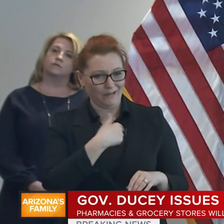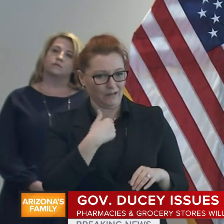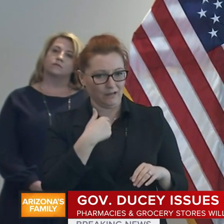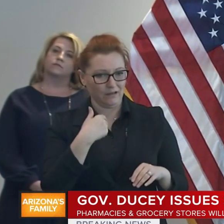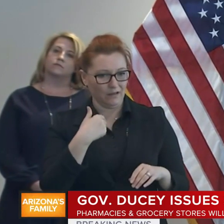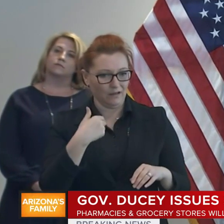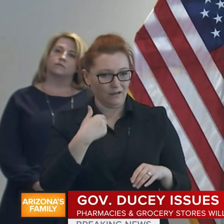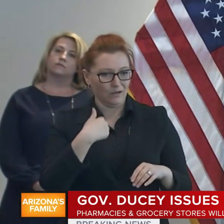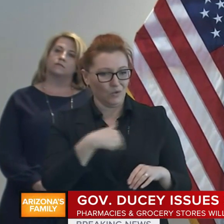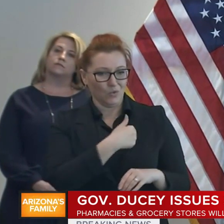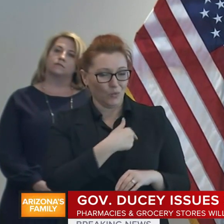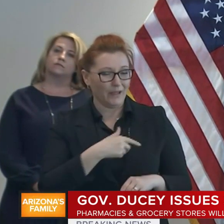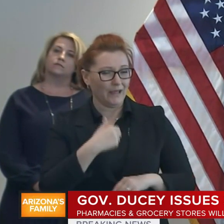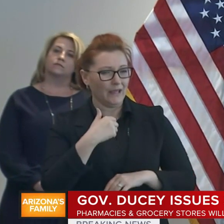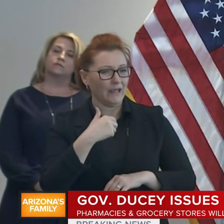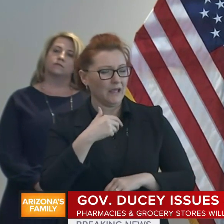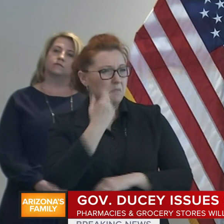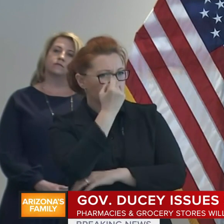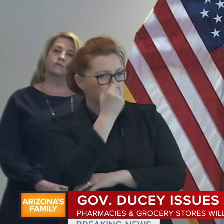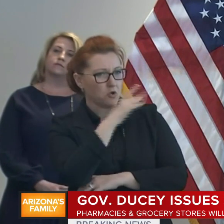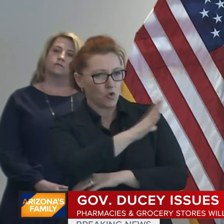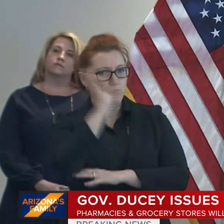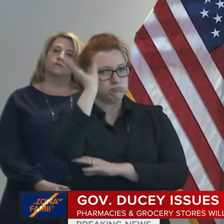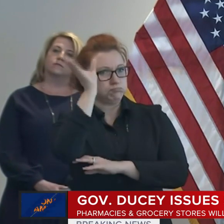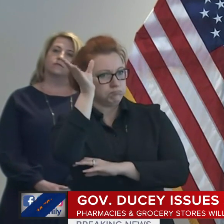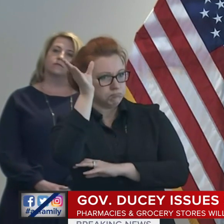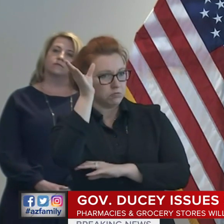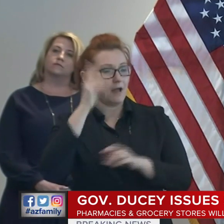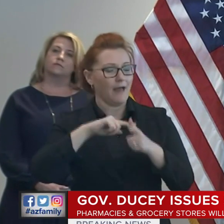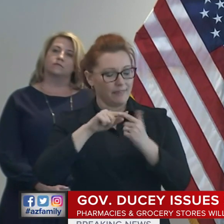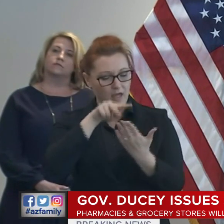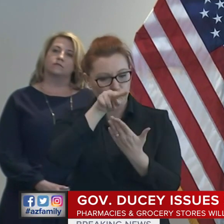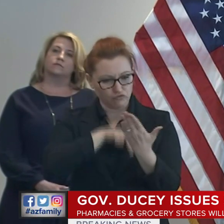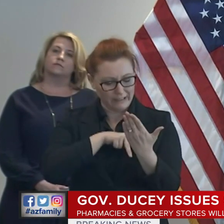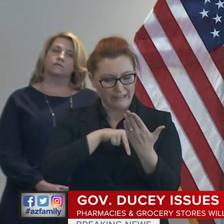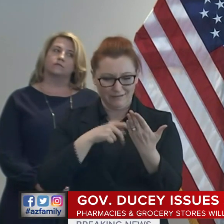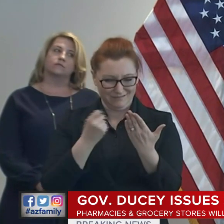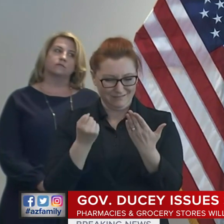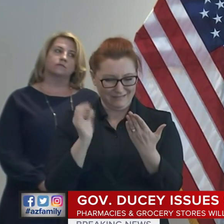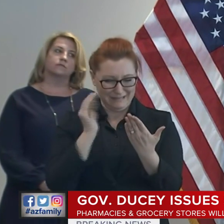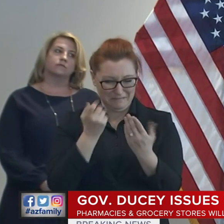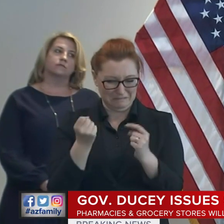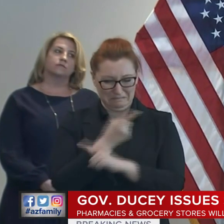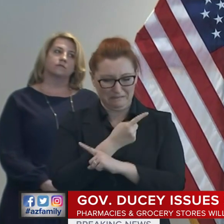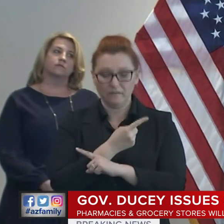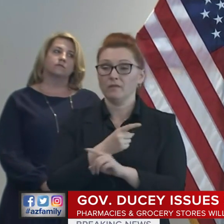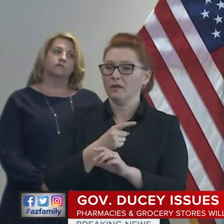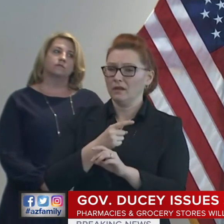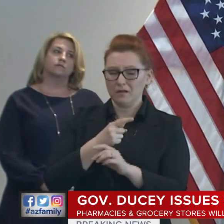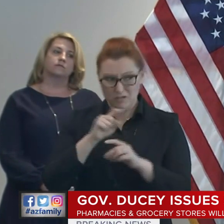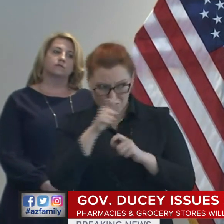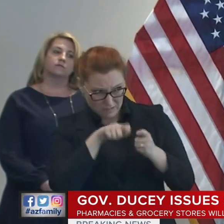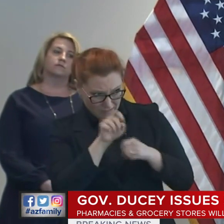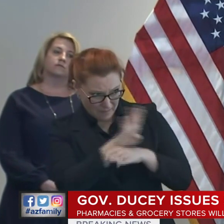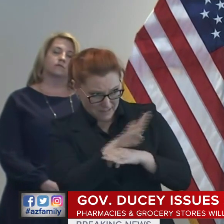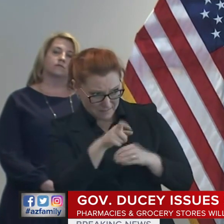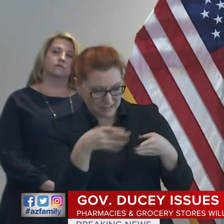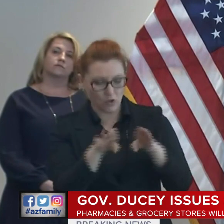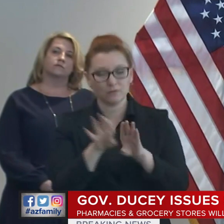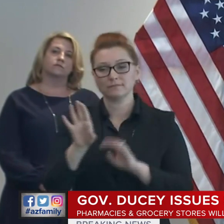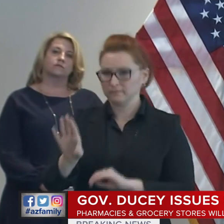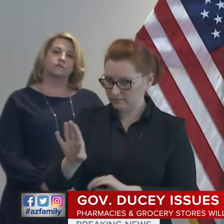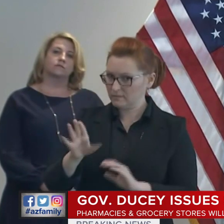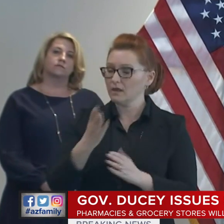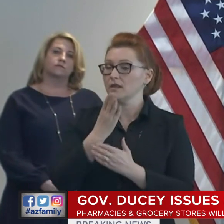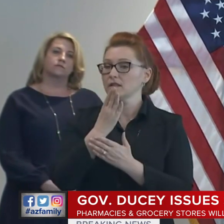the executive order. Are certain businesses... There are enforcement mechanisms in the order, and the business,